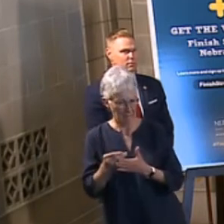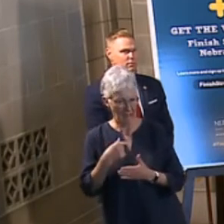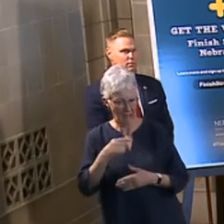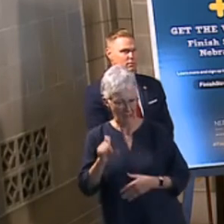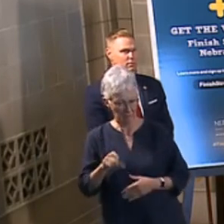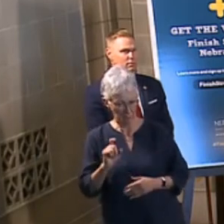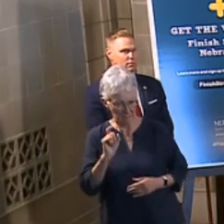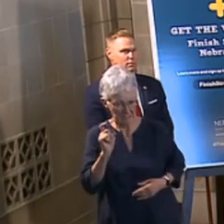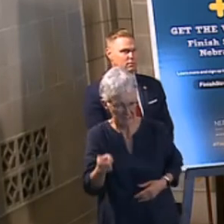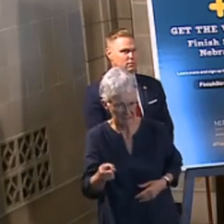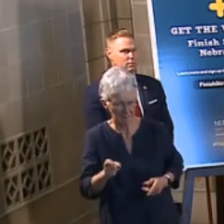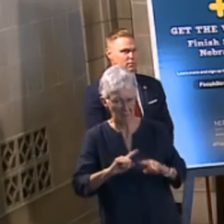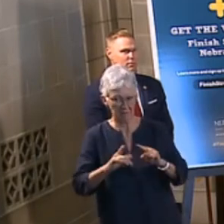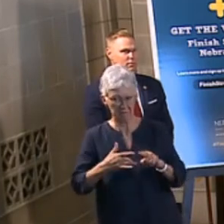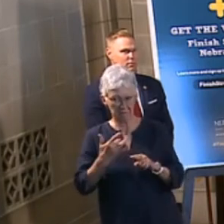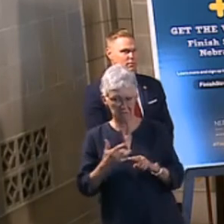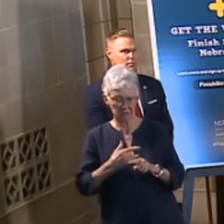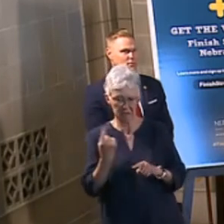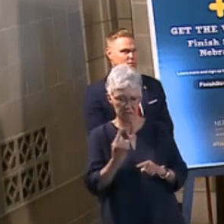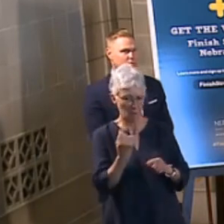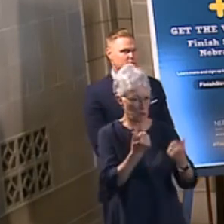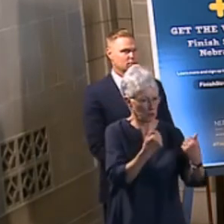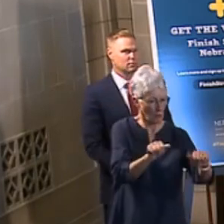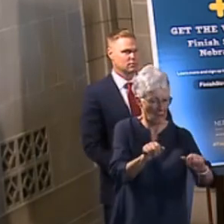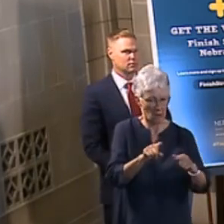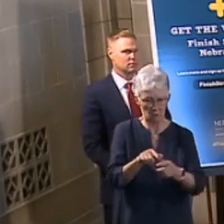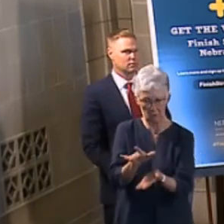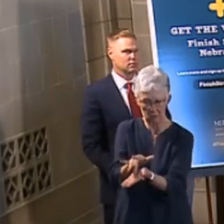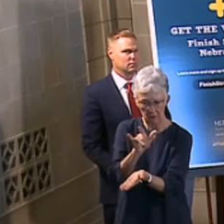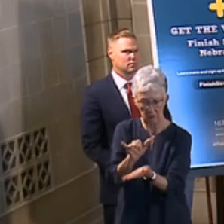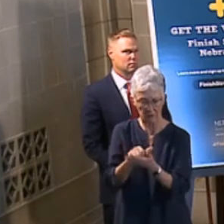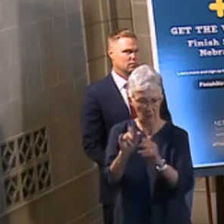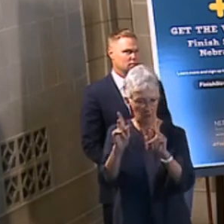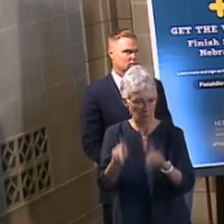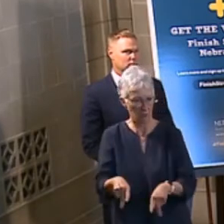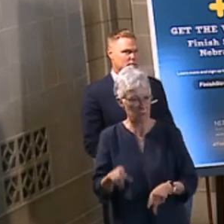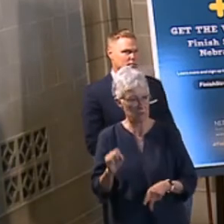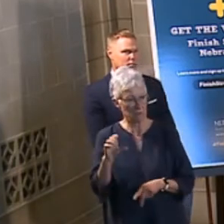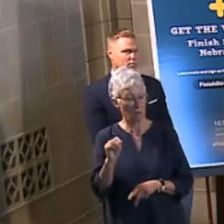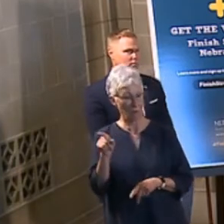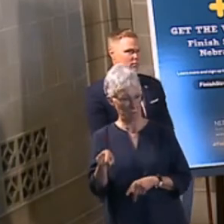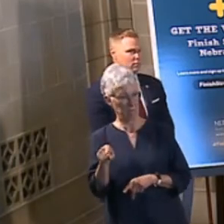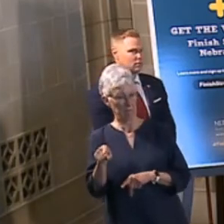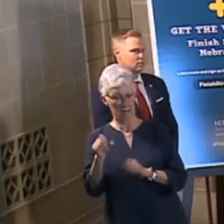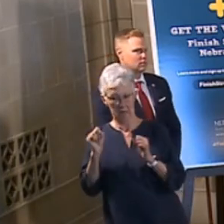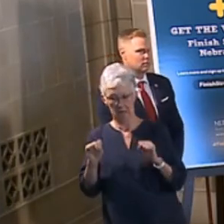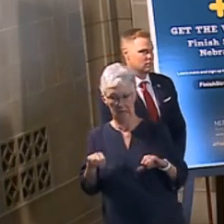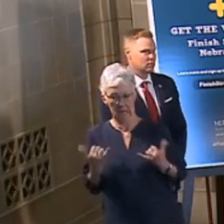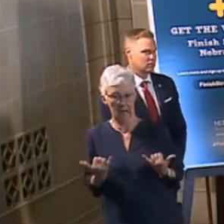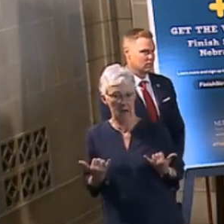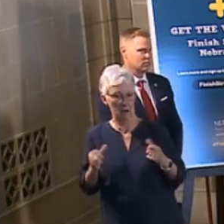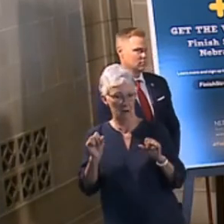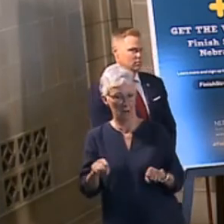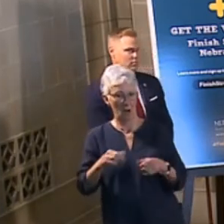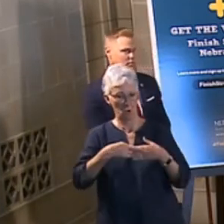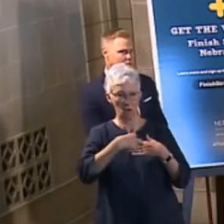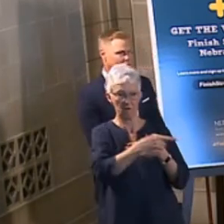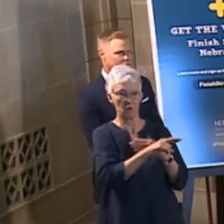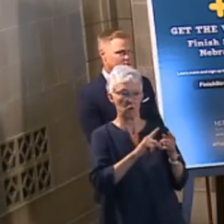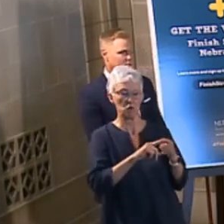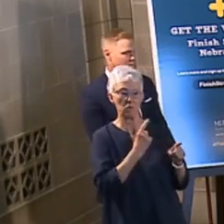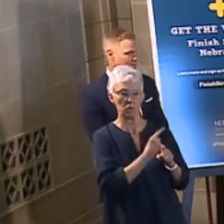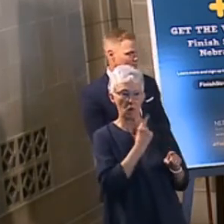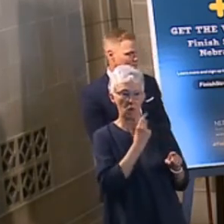investigate violations of our financial statutes and regulations, and makes referrals to appropriate agencies to investigate